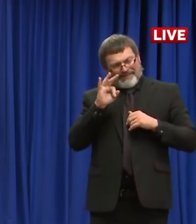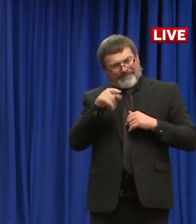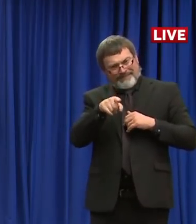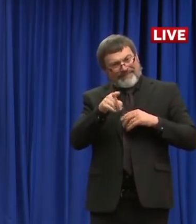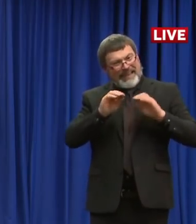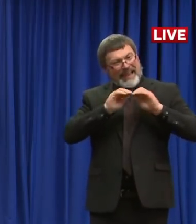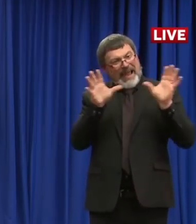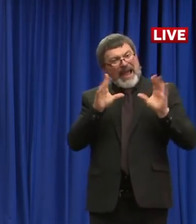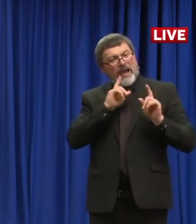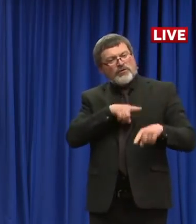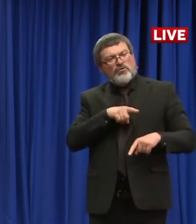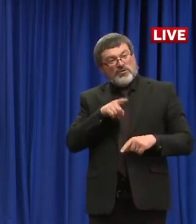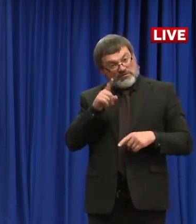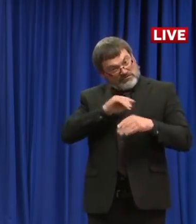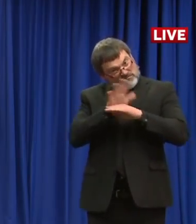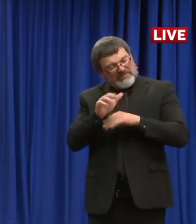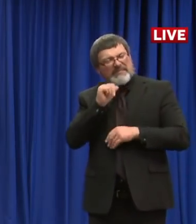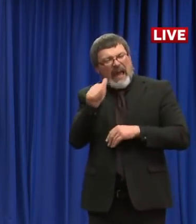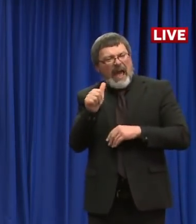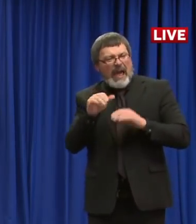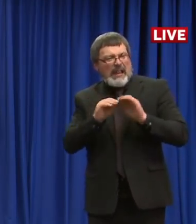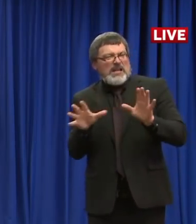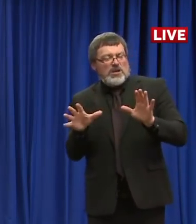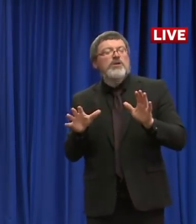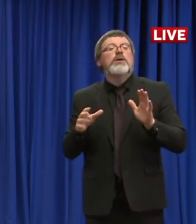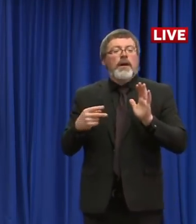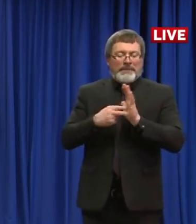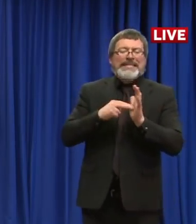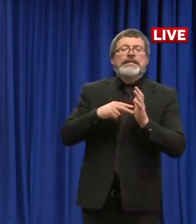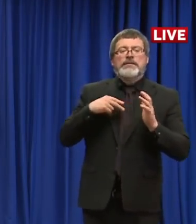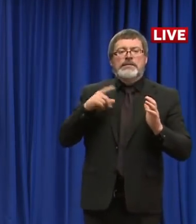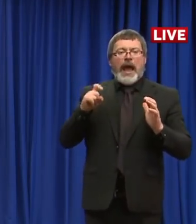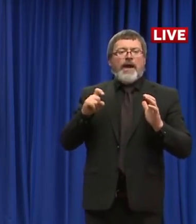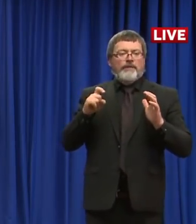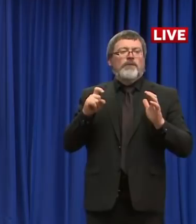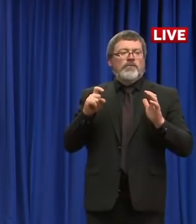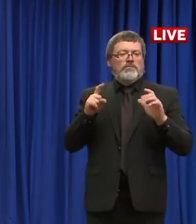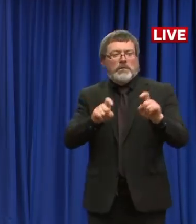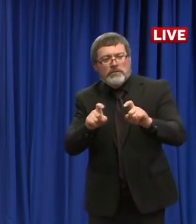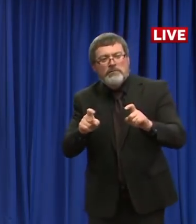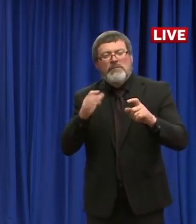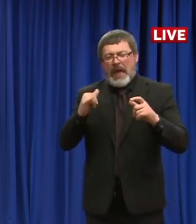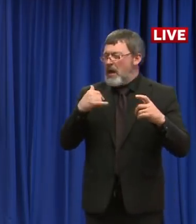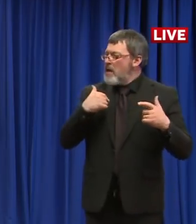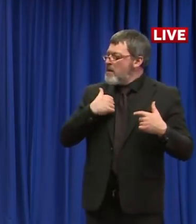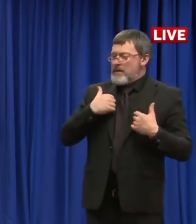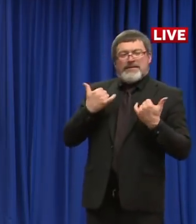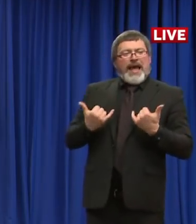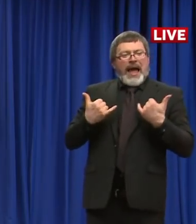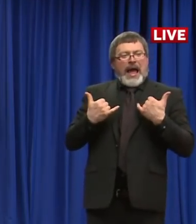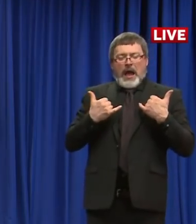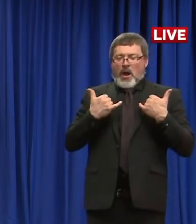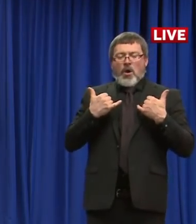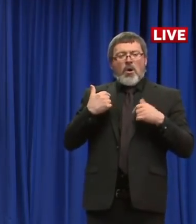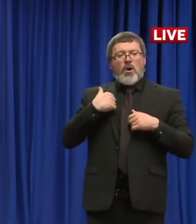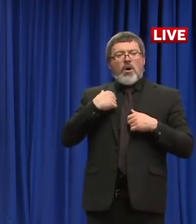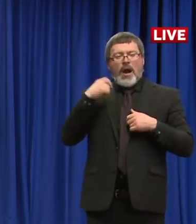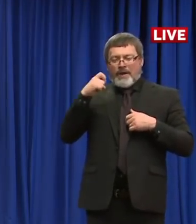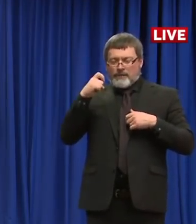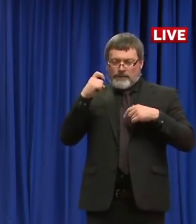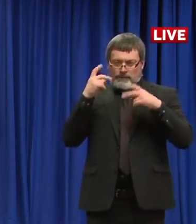of trying to get those individuals tested. So that, that's something we're actively looking at, um, trying to, trying to work on and, and identify.